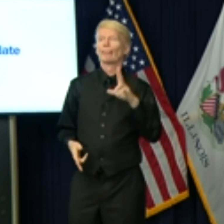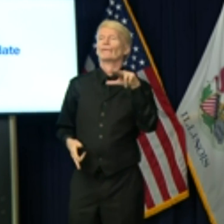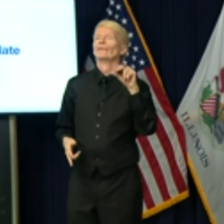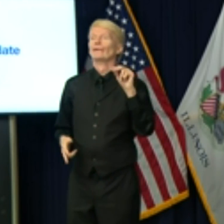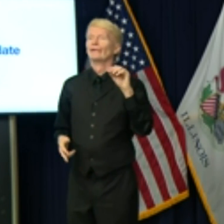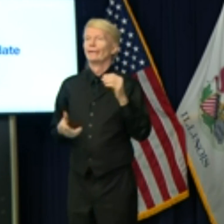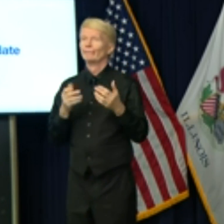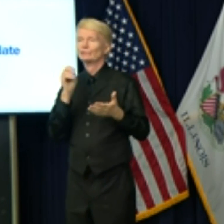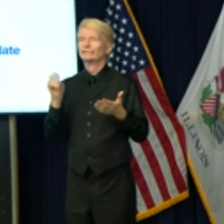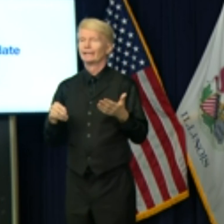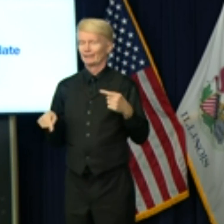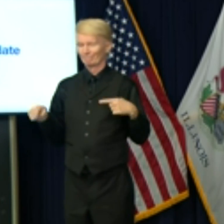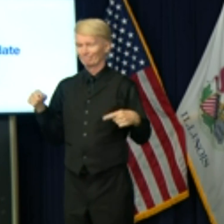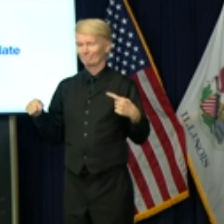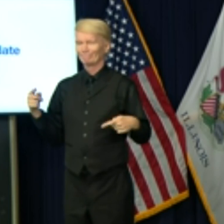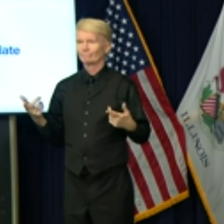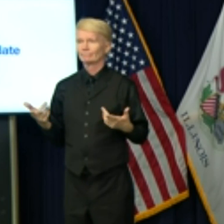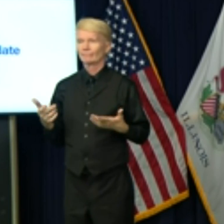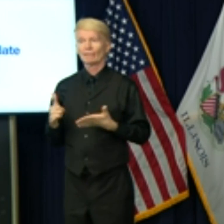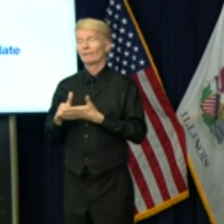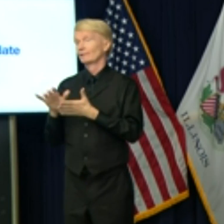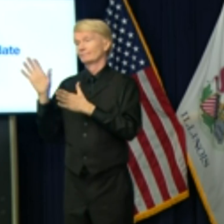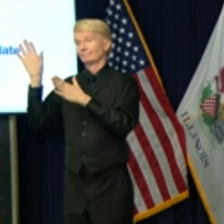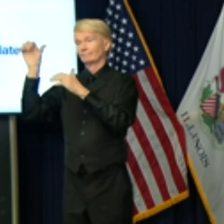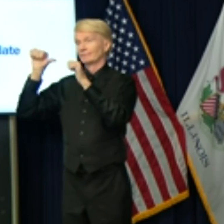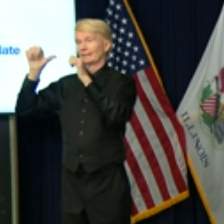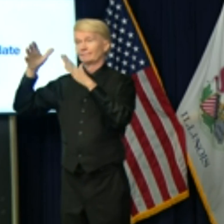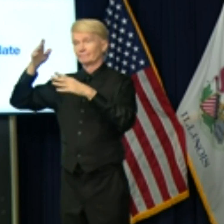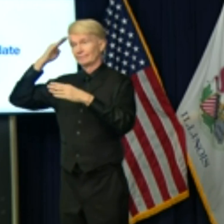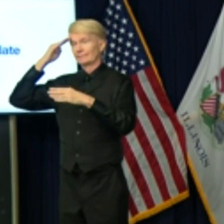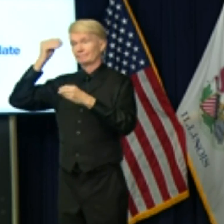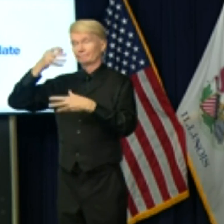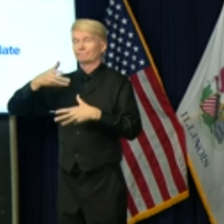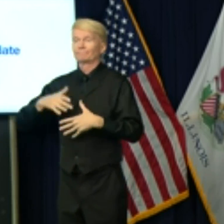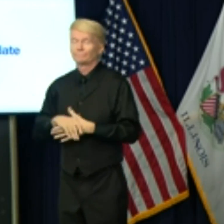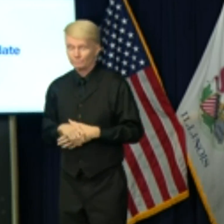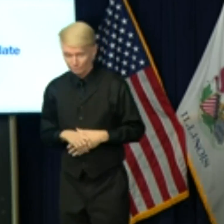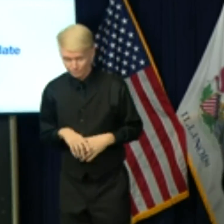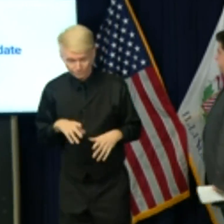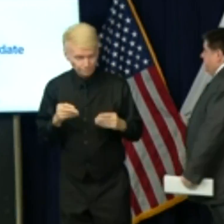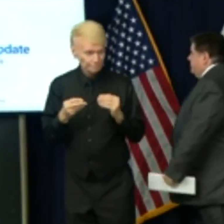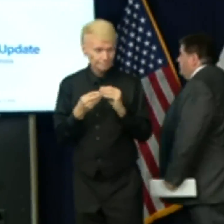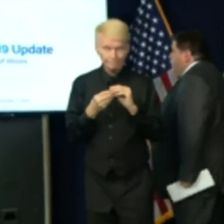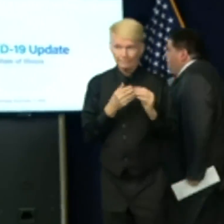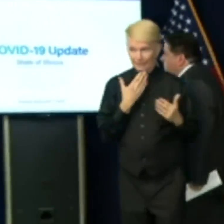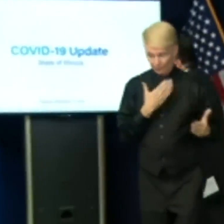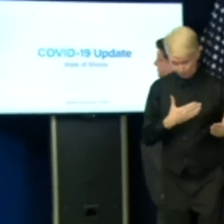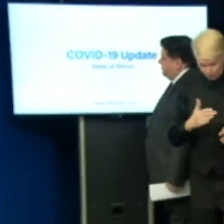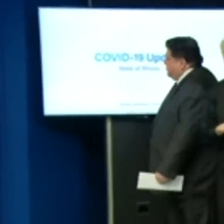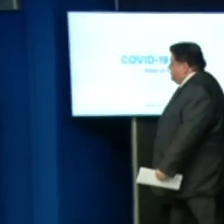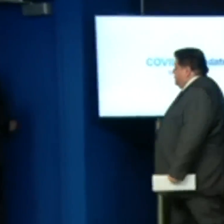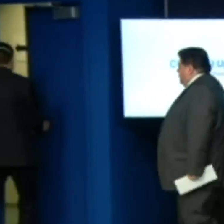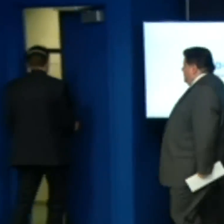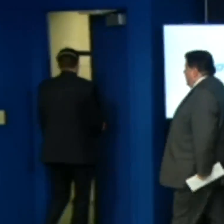percent. These are the numbers that they arrived at. All right. Thanks, everyone. high school sports. No sports. No high swimming, cheerleading.